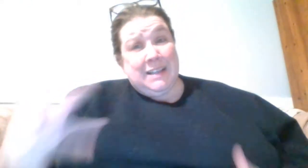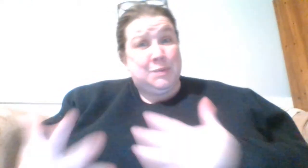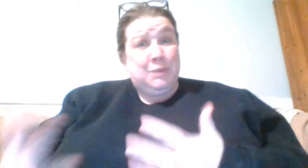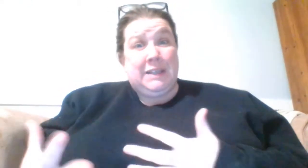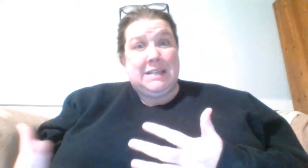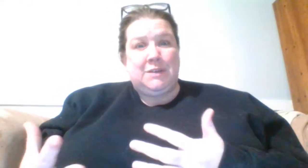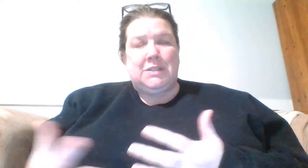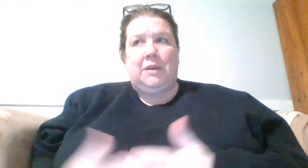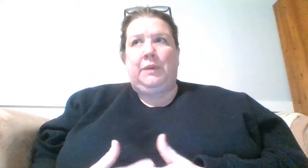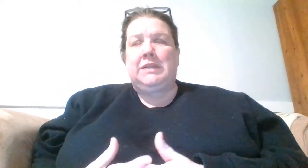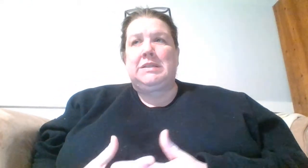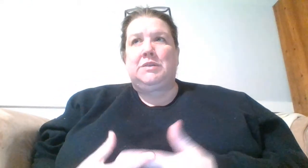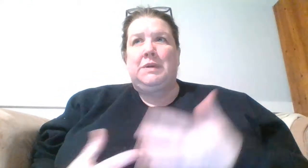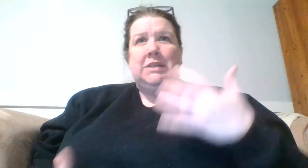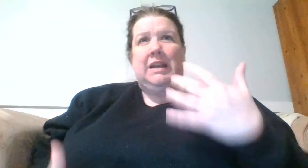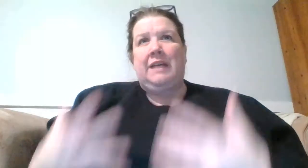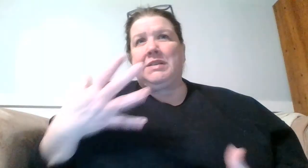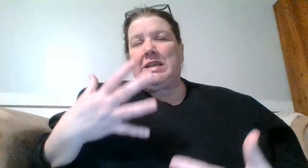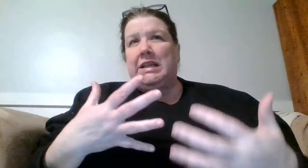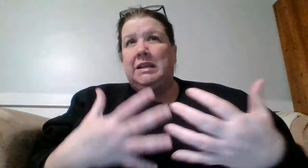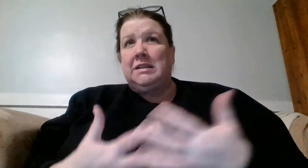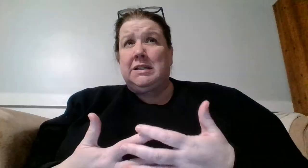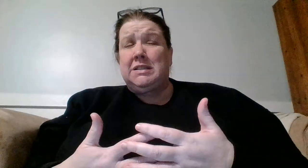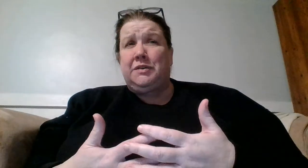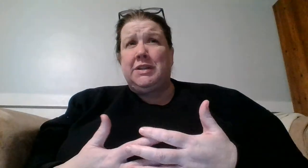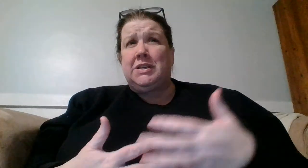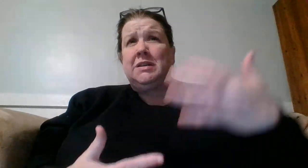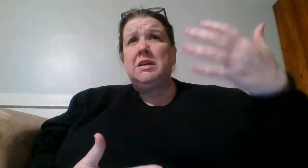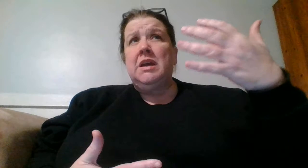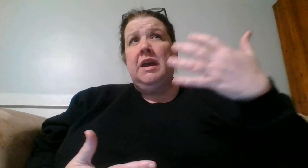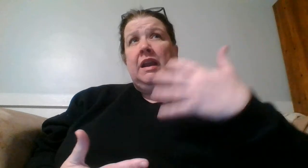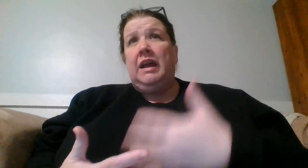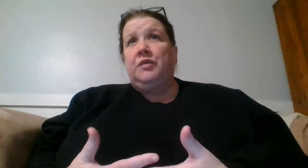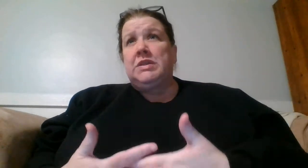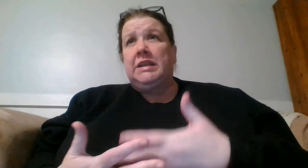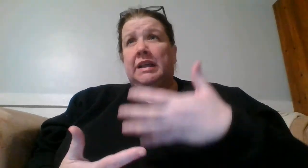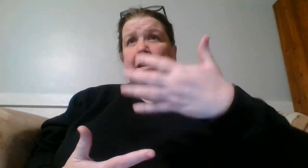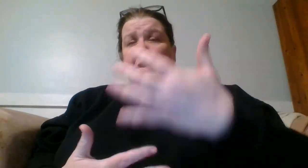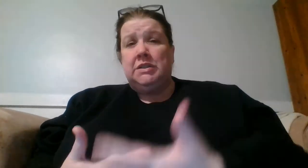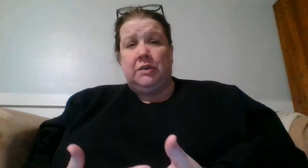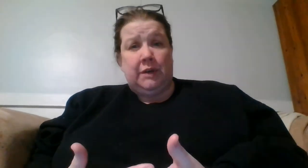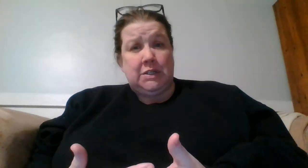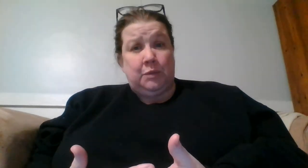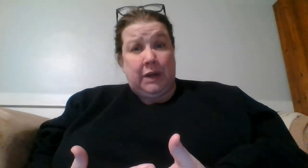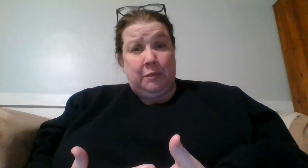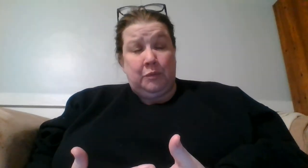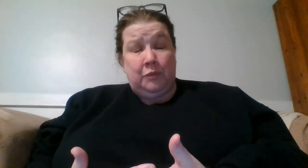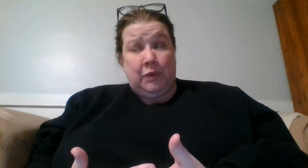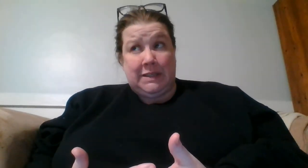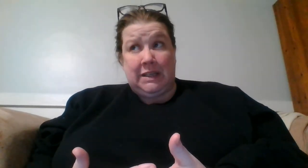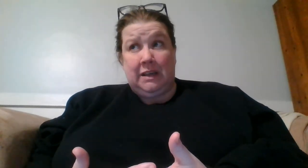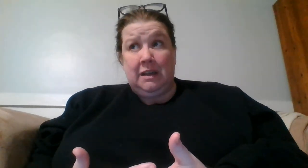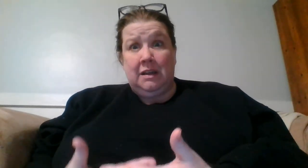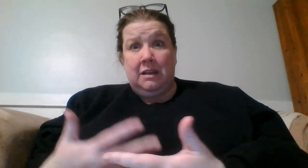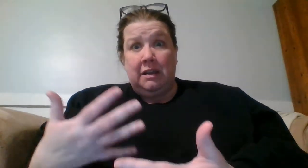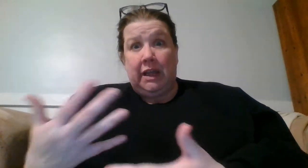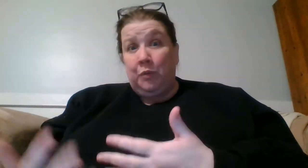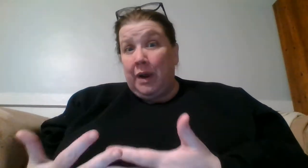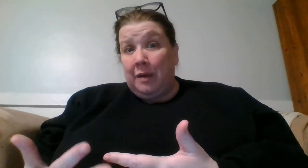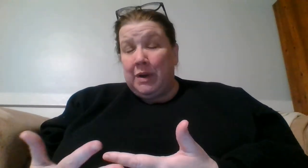that's really dangerous in a race situation. I have to take that into consideration and I have to take that into consideration when I'm racing and where I'm